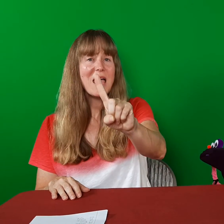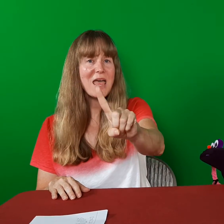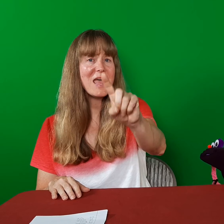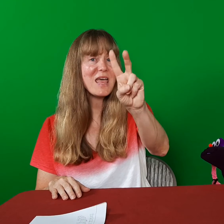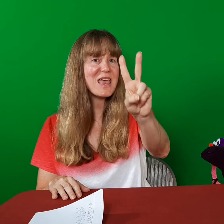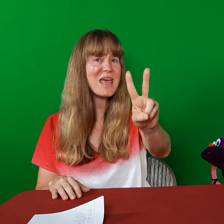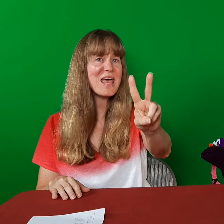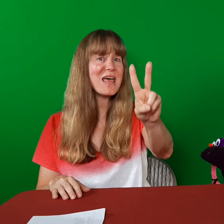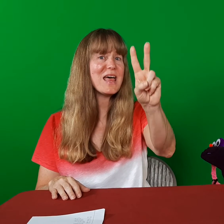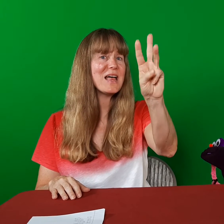Hill.